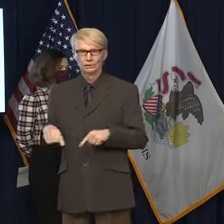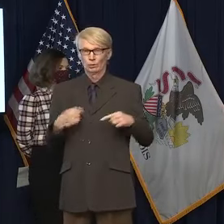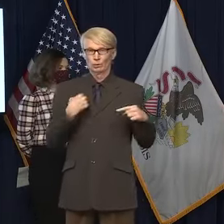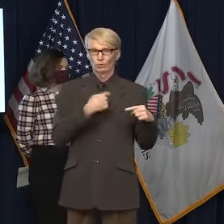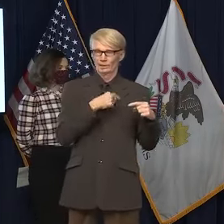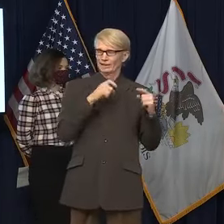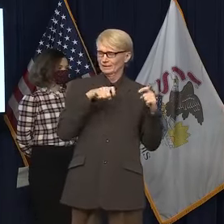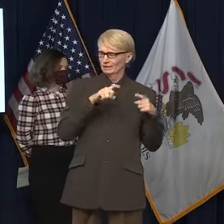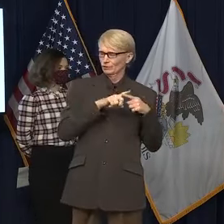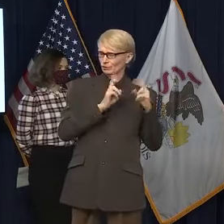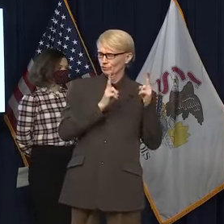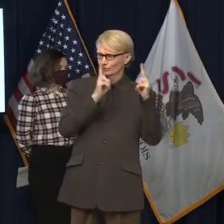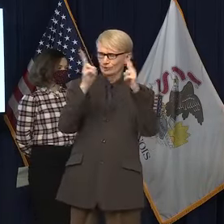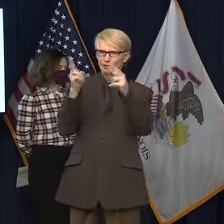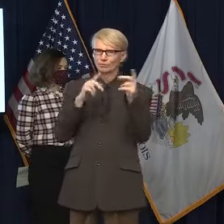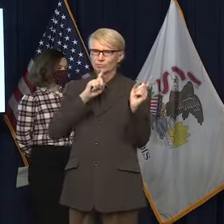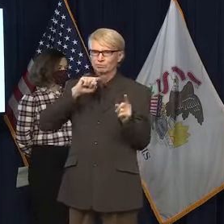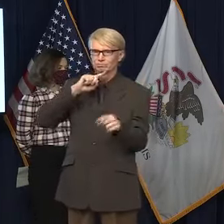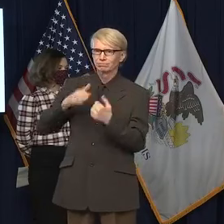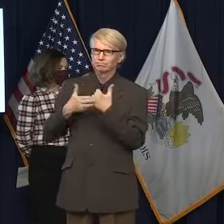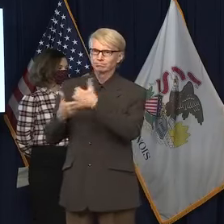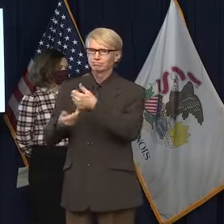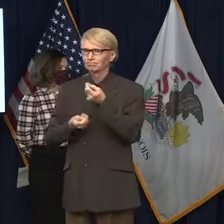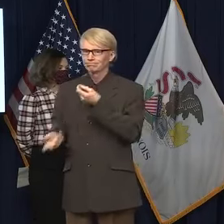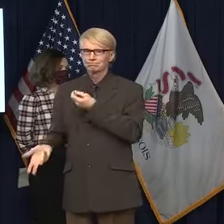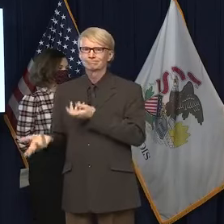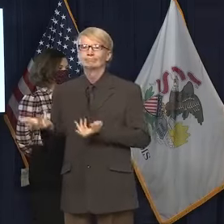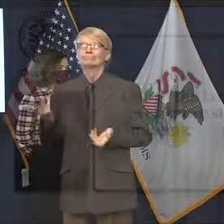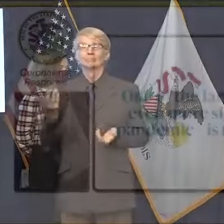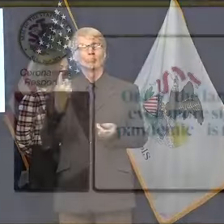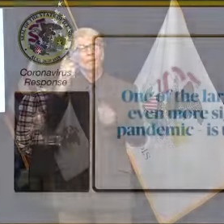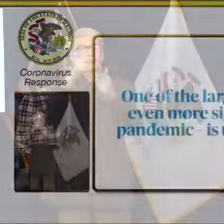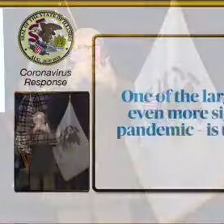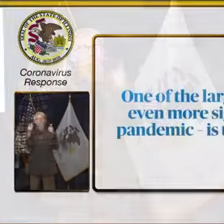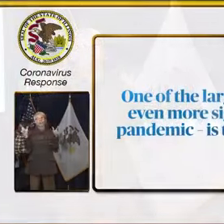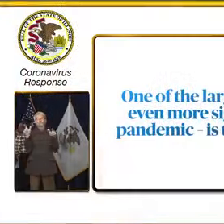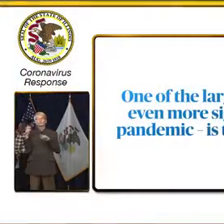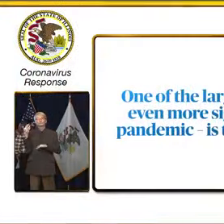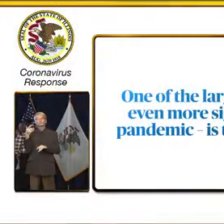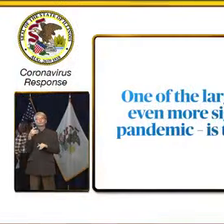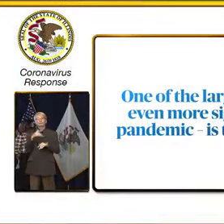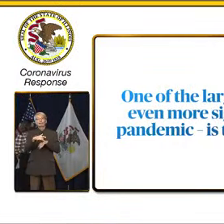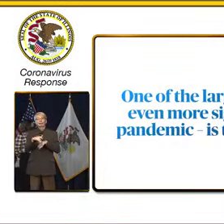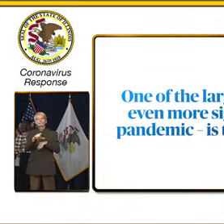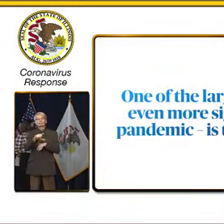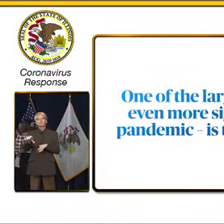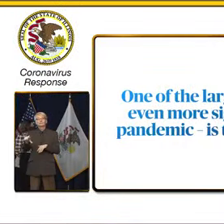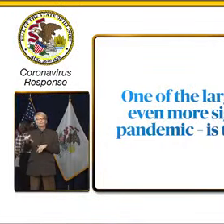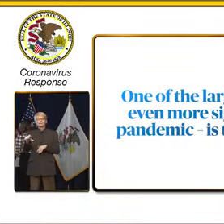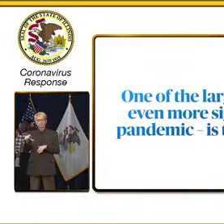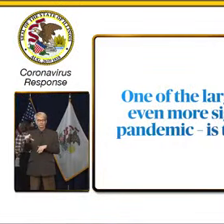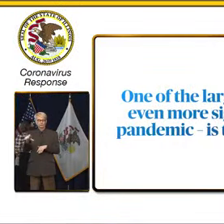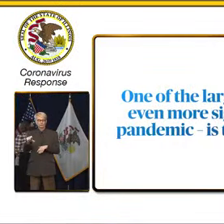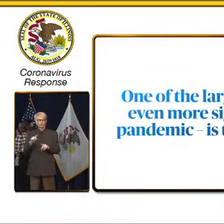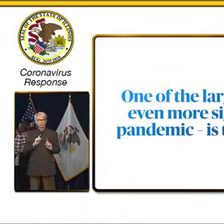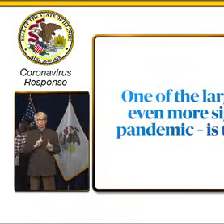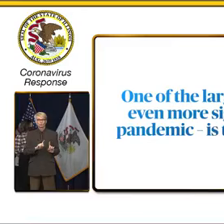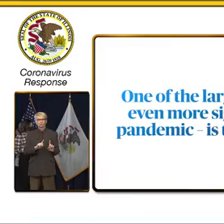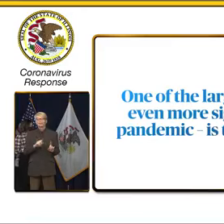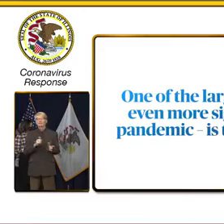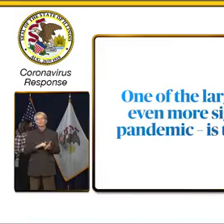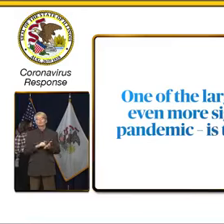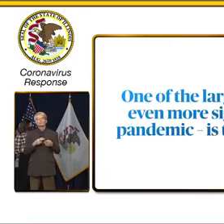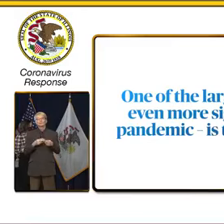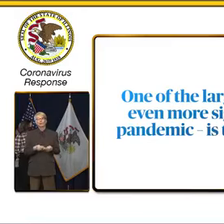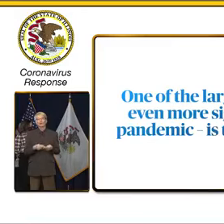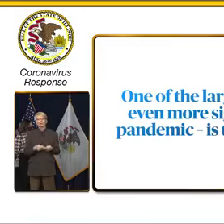respond. One of the largest gaps made even more significant in this pandemic is the digital